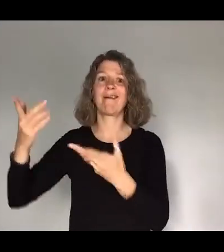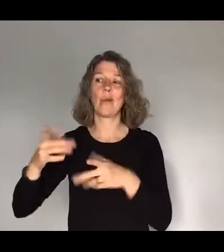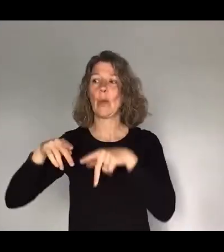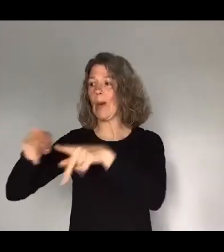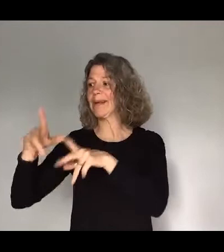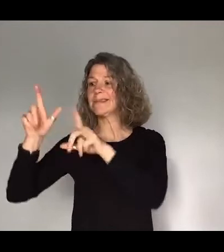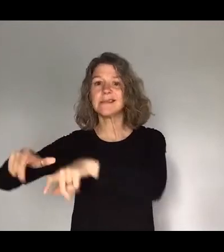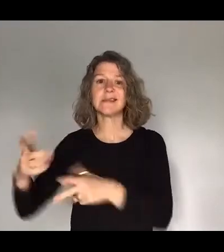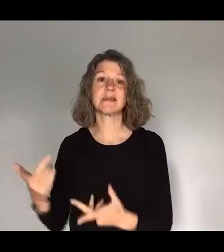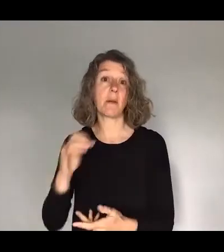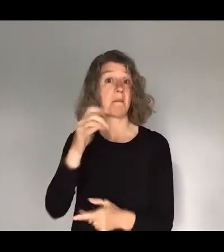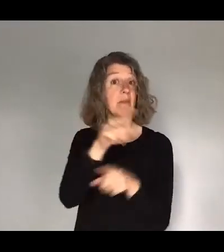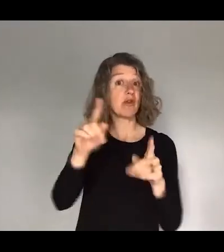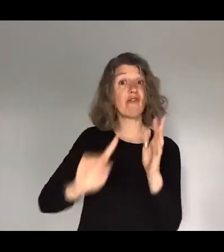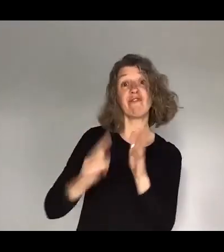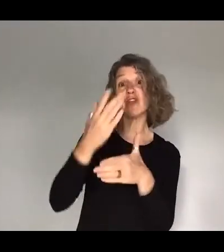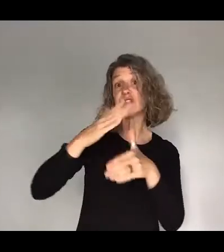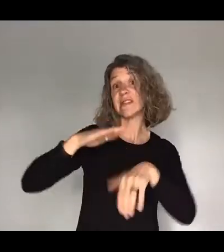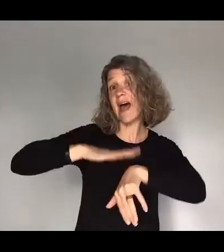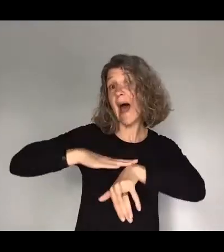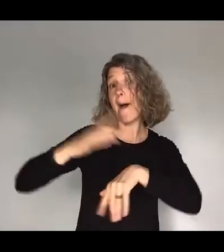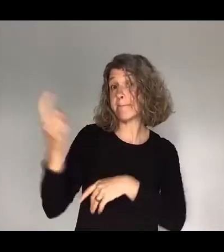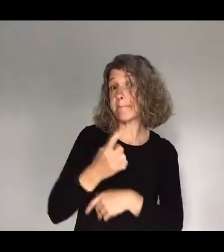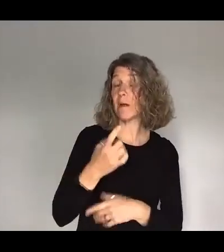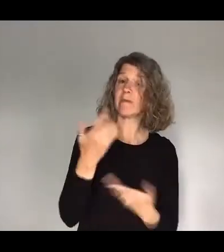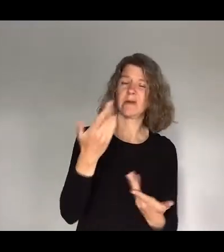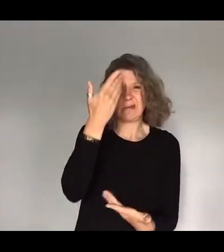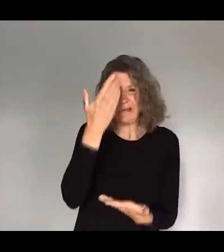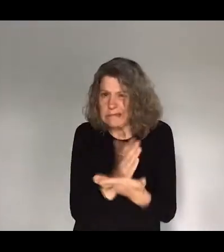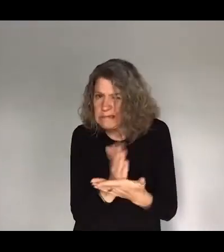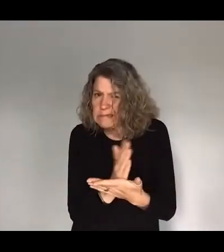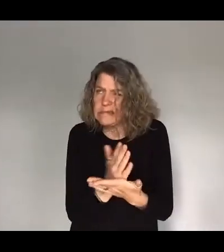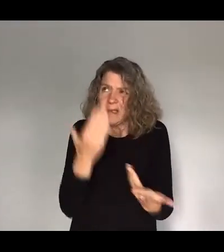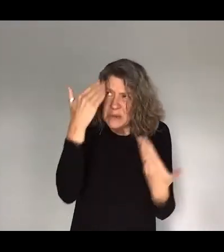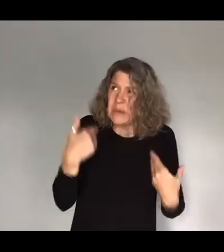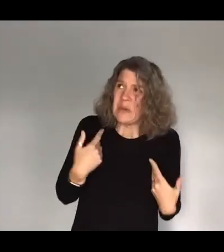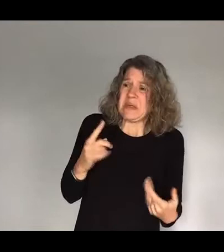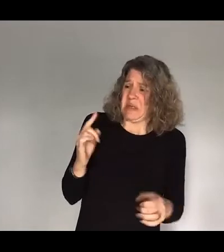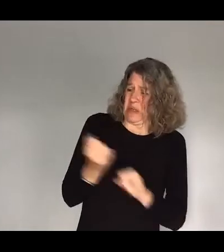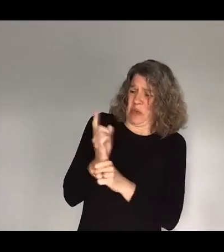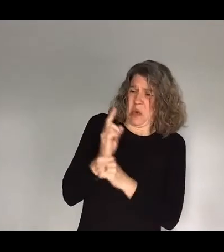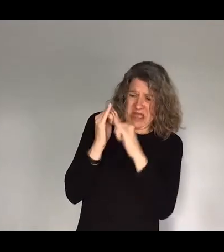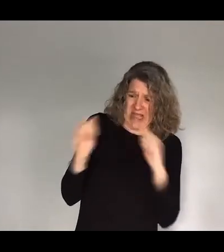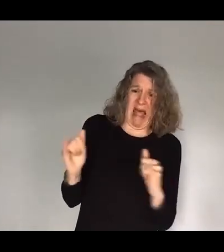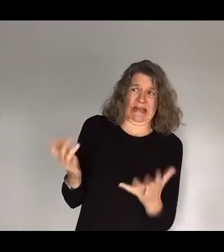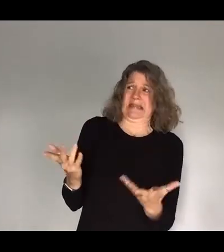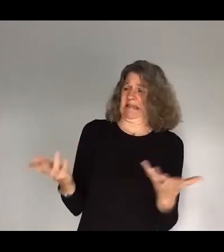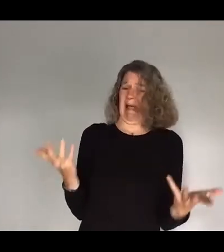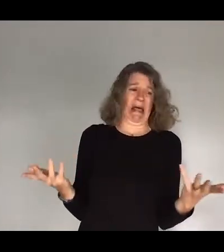us, it will be your first time coming to Focus. If you don't know, or if you have questions, or you're a little bit like, what do I do with a tent? There is a team of people who cannot wait to help